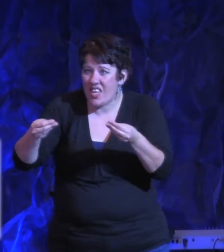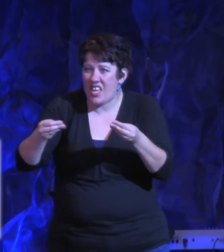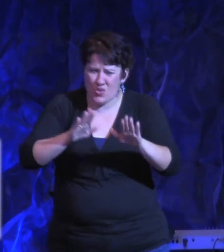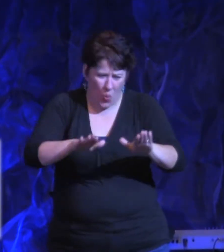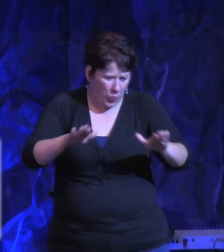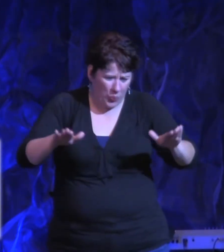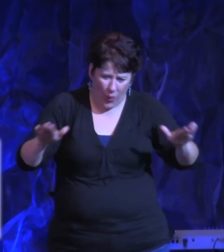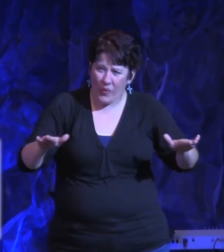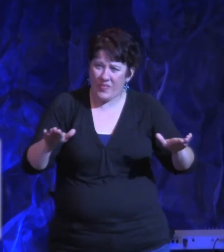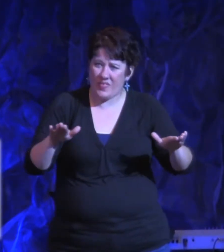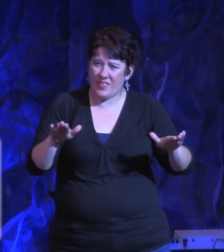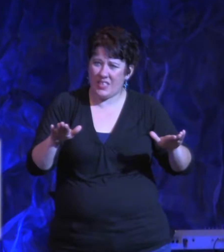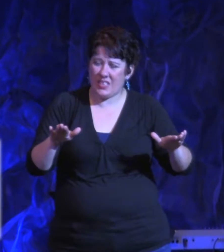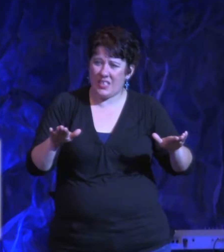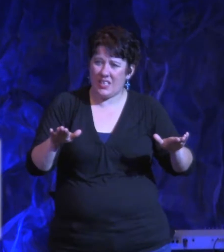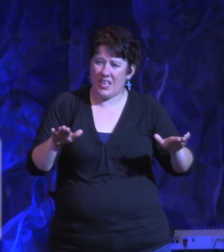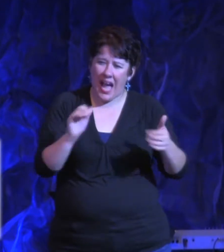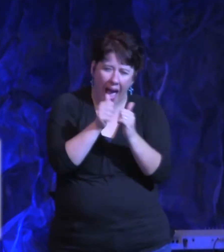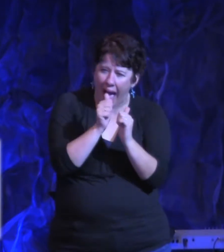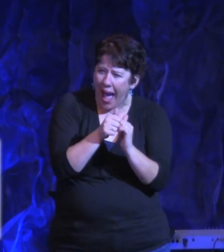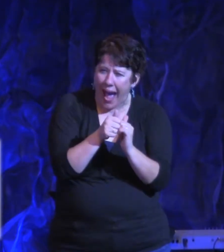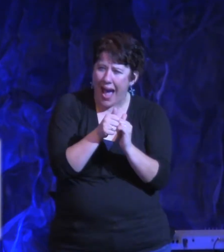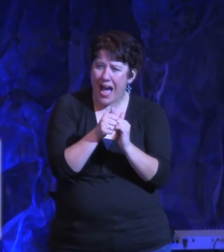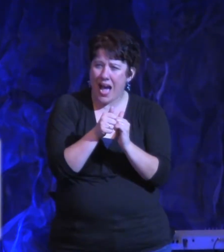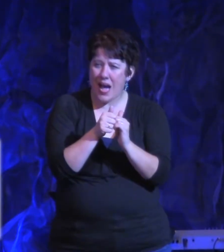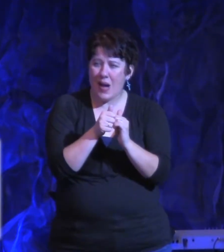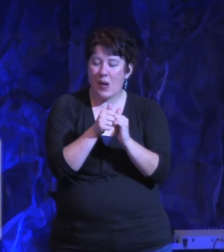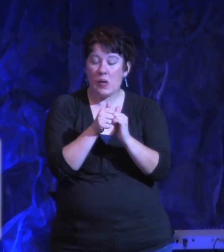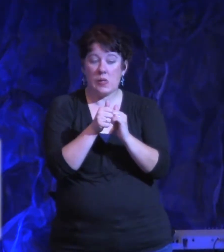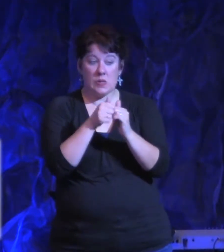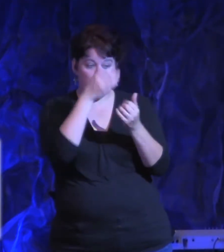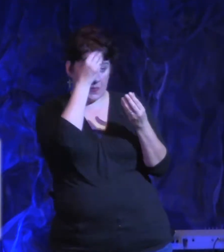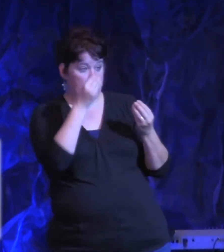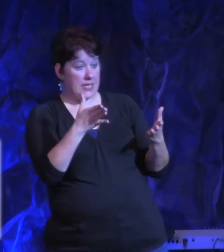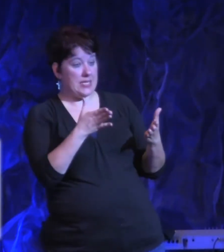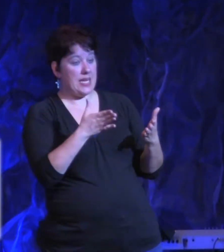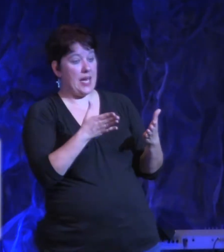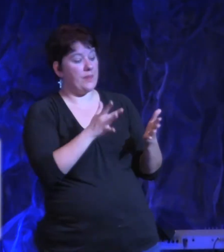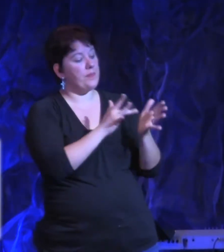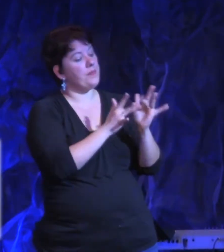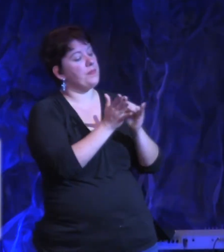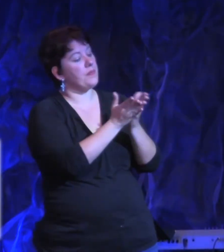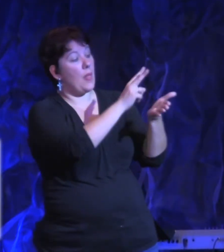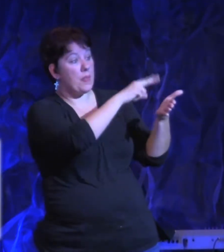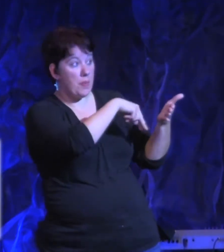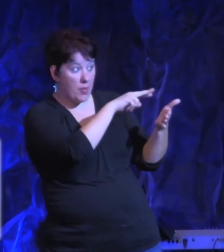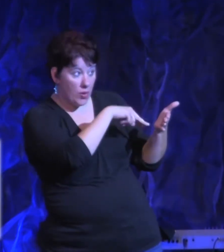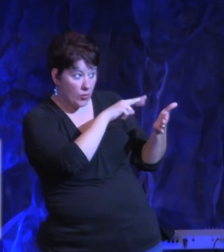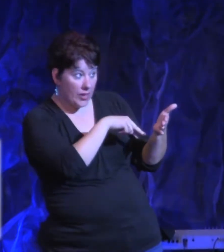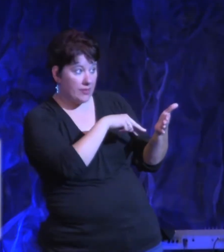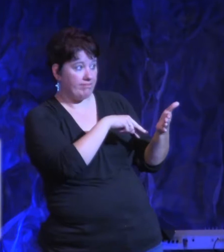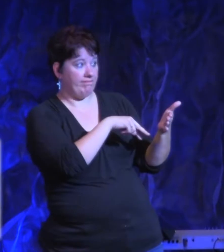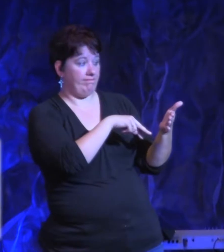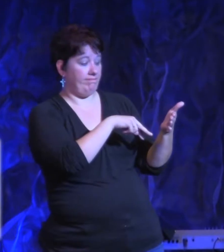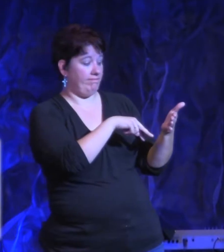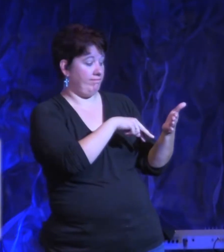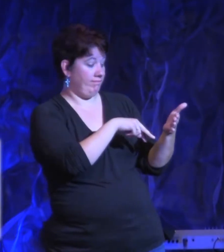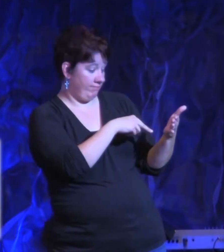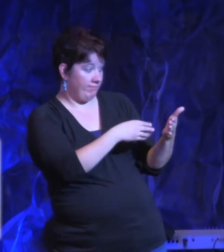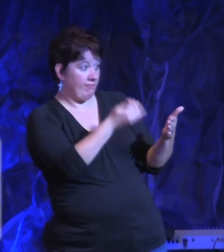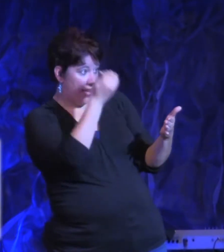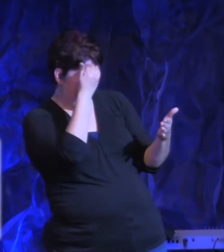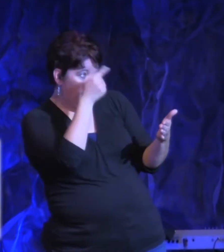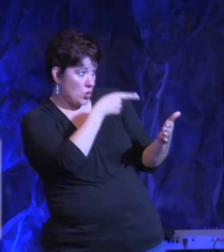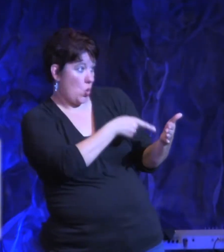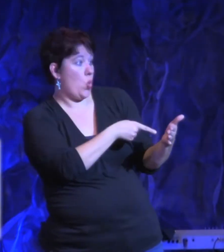this is what I do. Read the Bible and meditate on it. God becomes known to us through prayer and meditation upon His Word. How many of know,